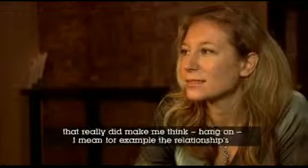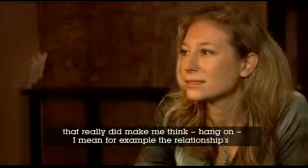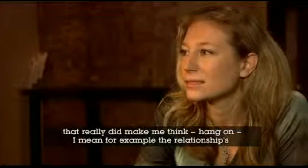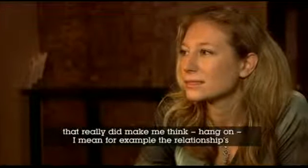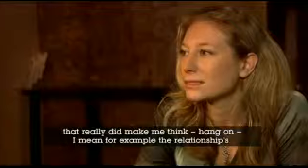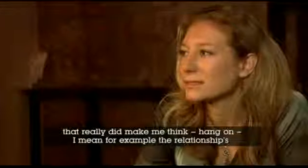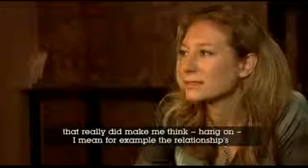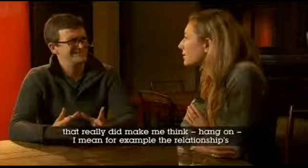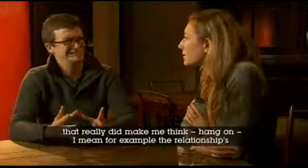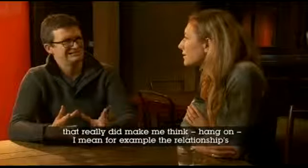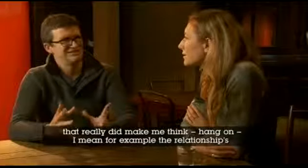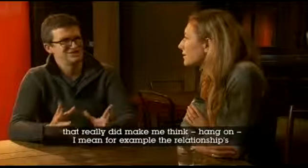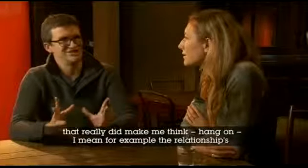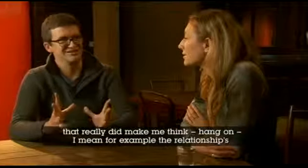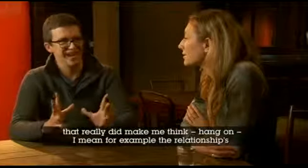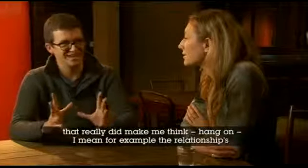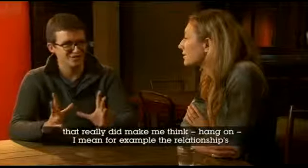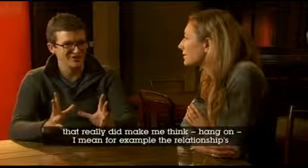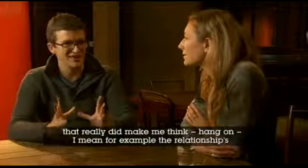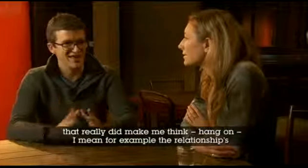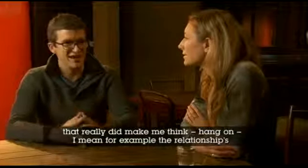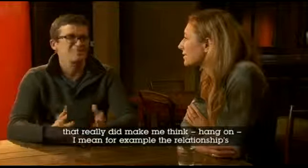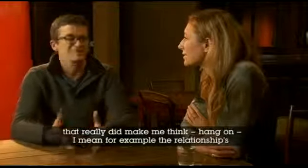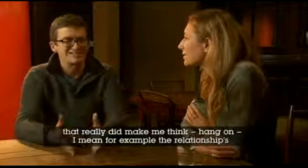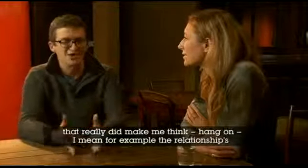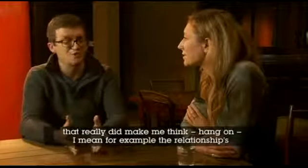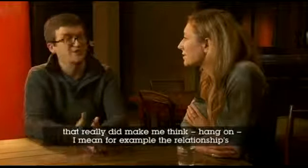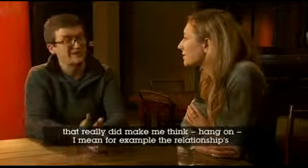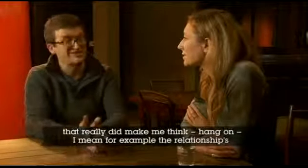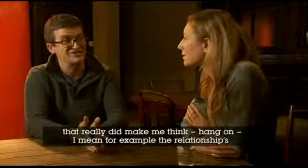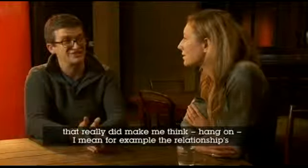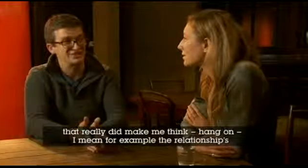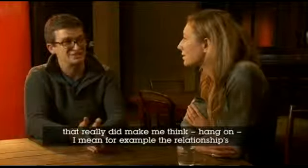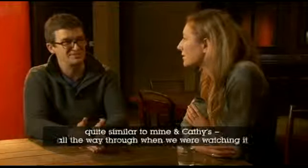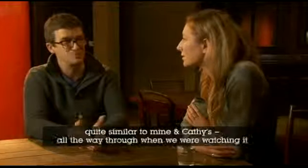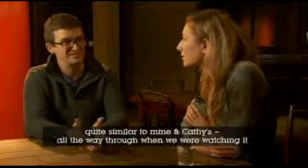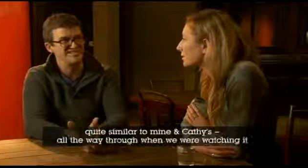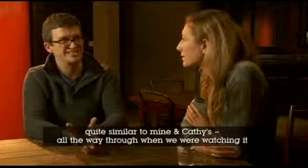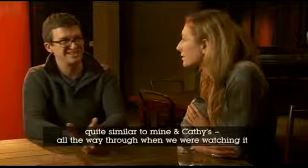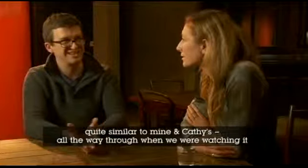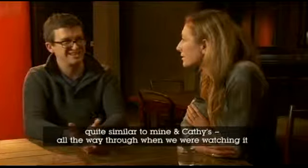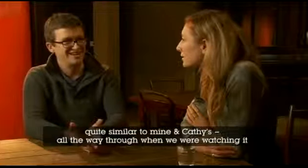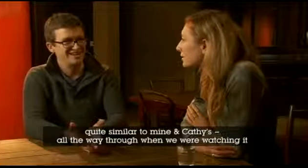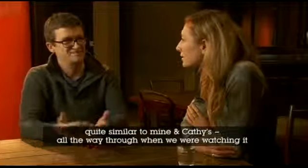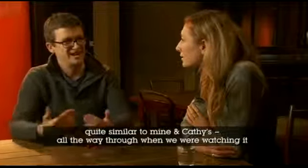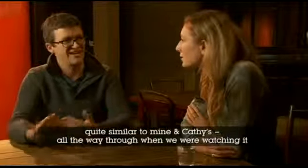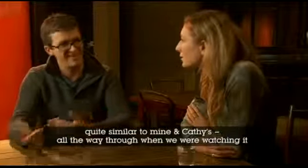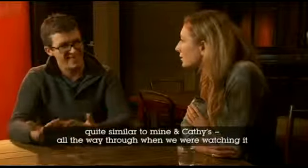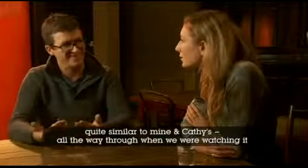They didn't really make me think. I'm doing... I've been freaked out for the relationship, which went similarly to Madden and